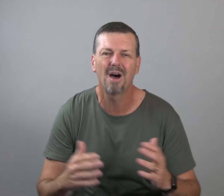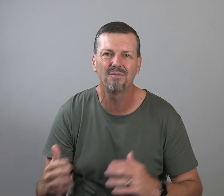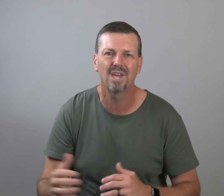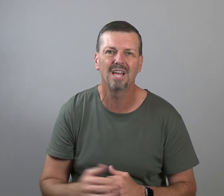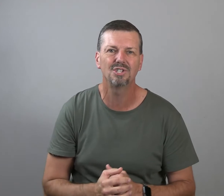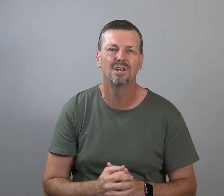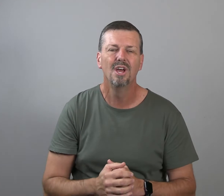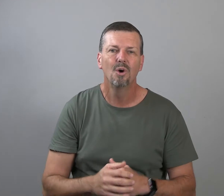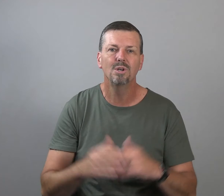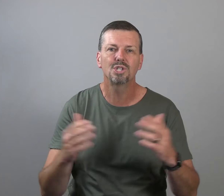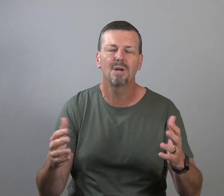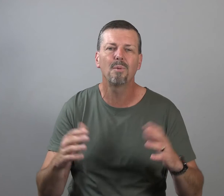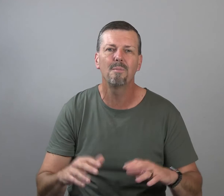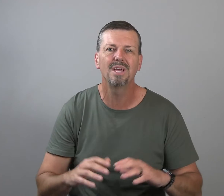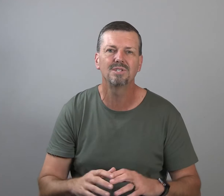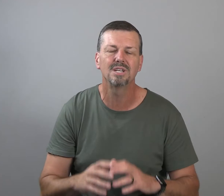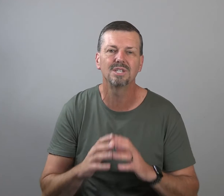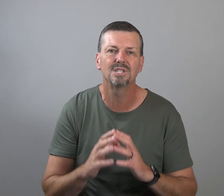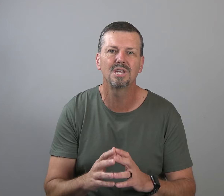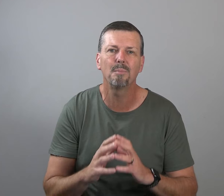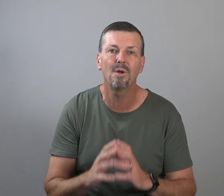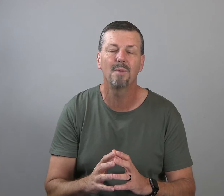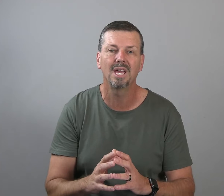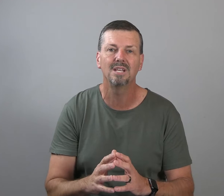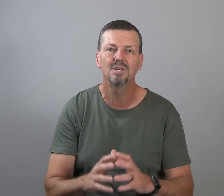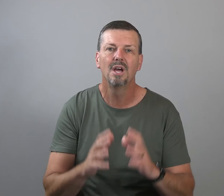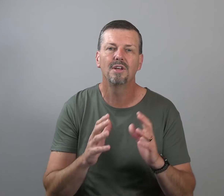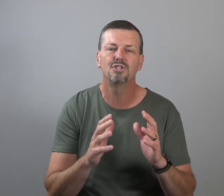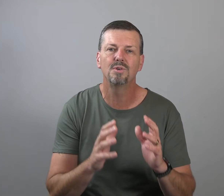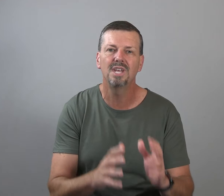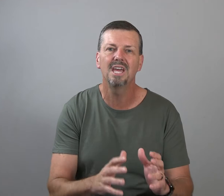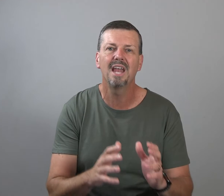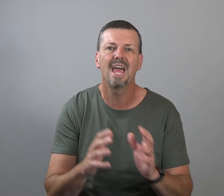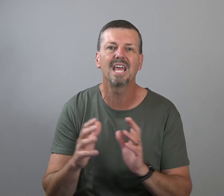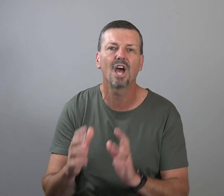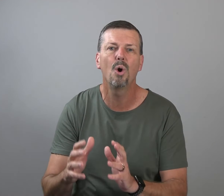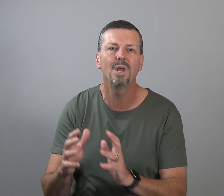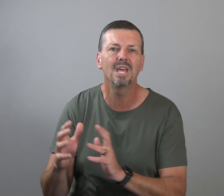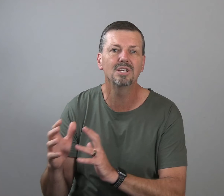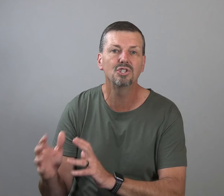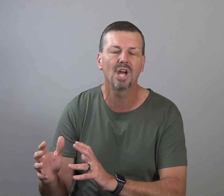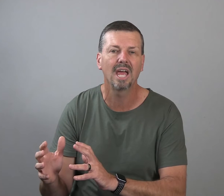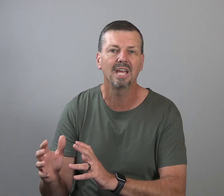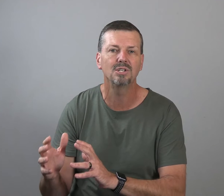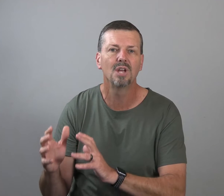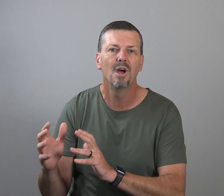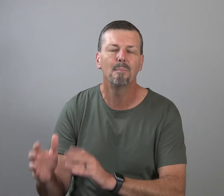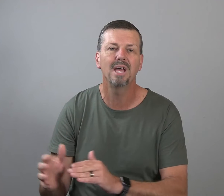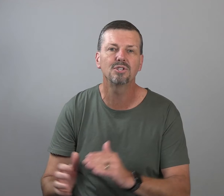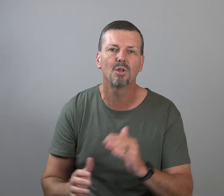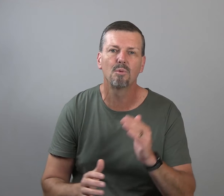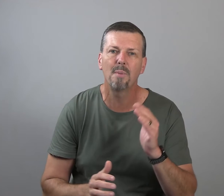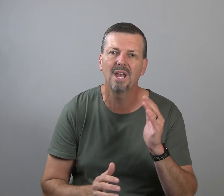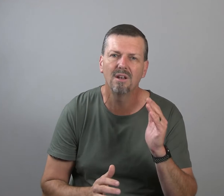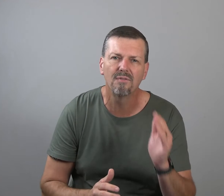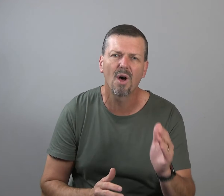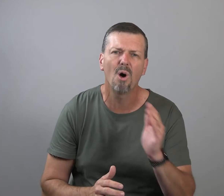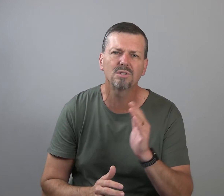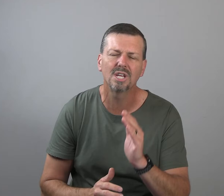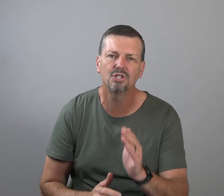modification, which simply means this. It simply means that your DNA coding is changed based on the repetitive thoughts and